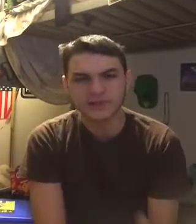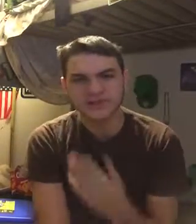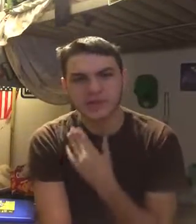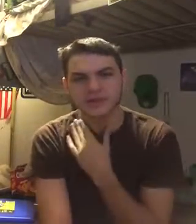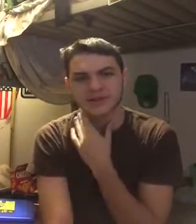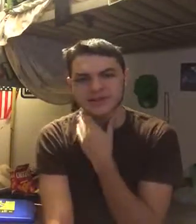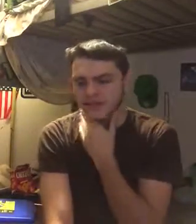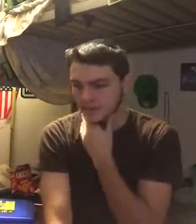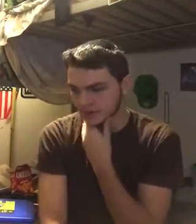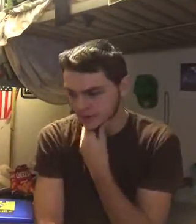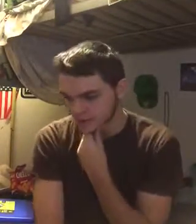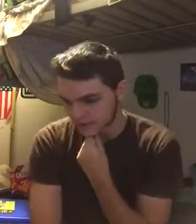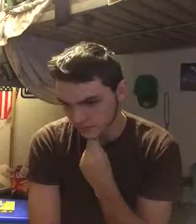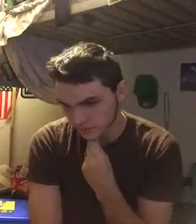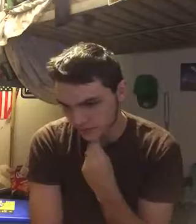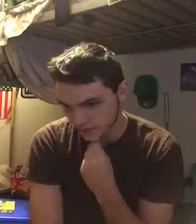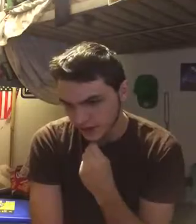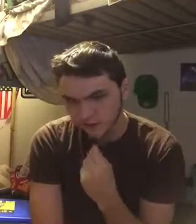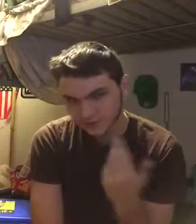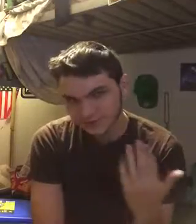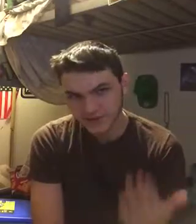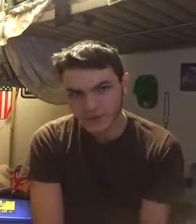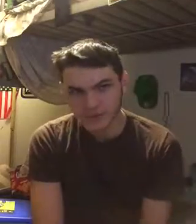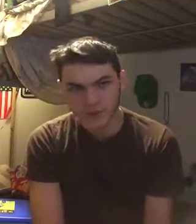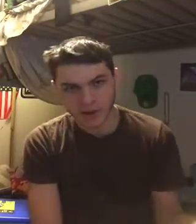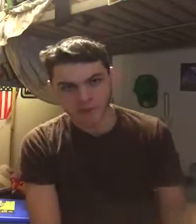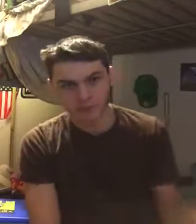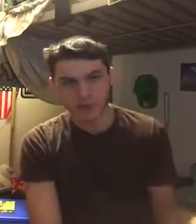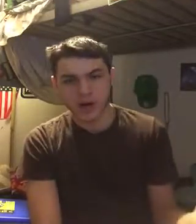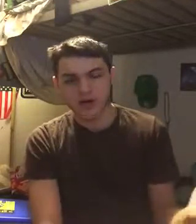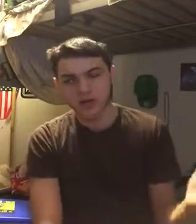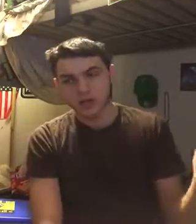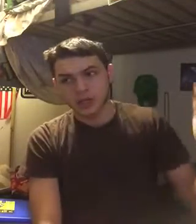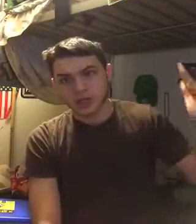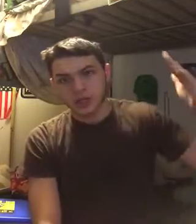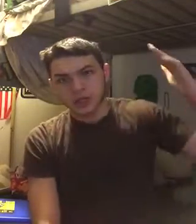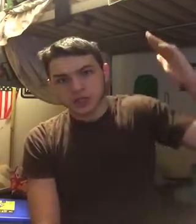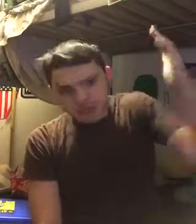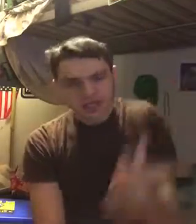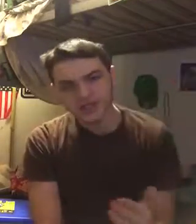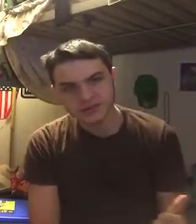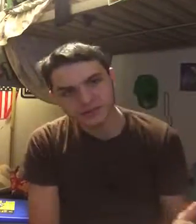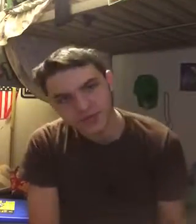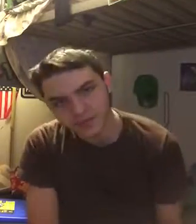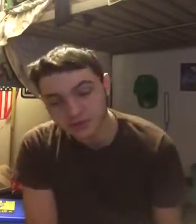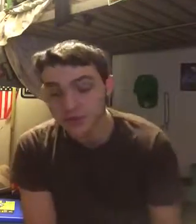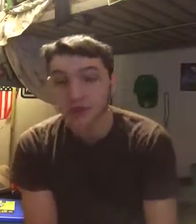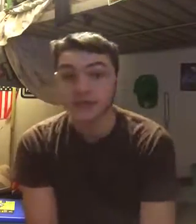wanting to talk about this topic what's been in the back of my mind for a while. Should Andrew Luck be traded?